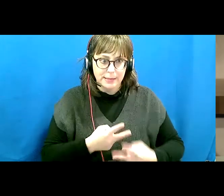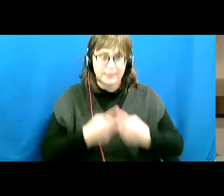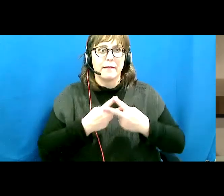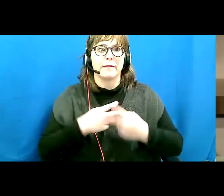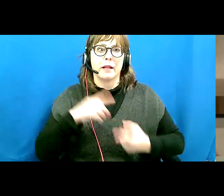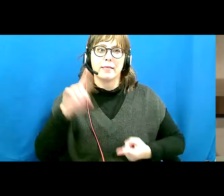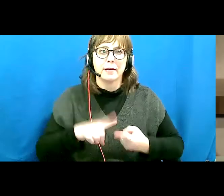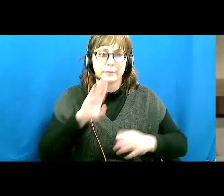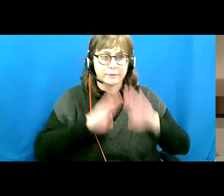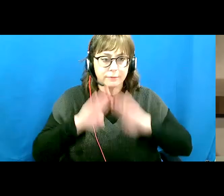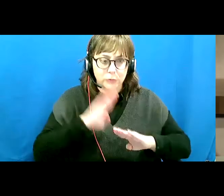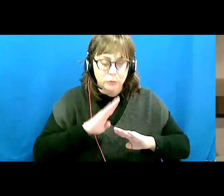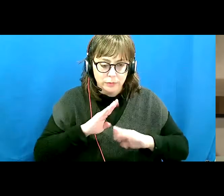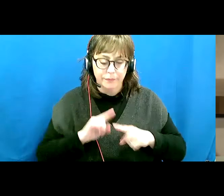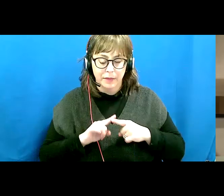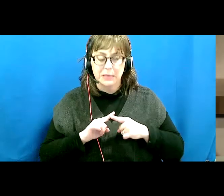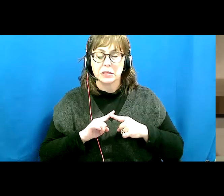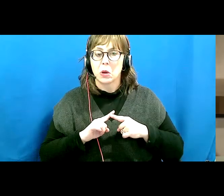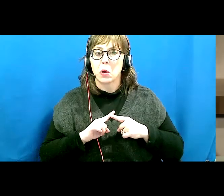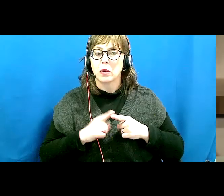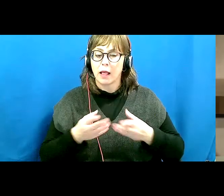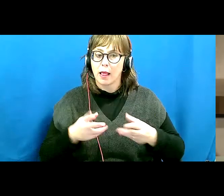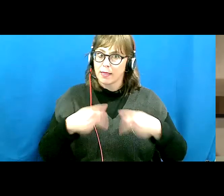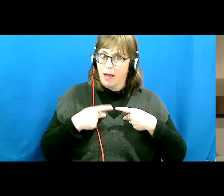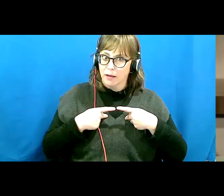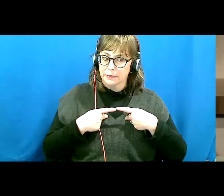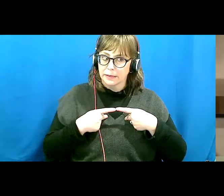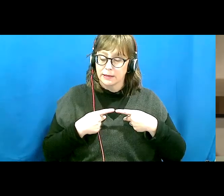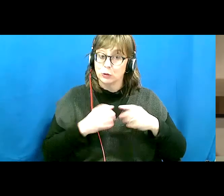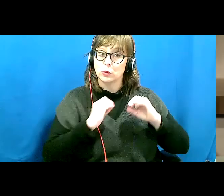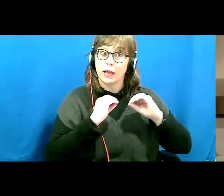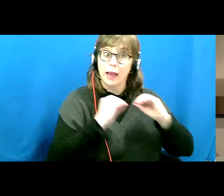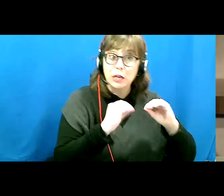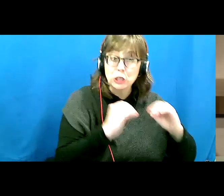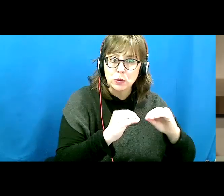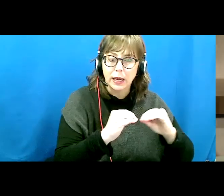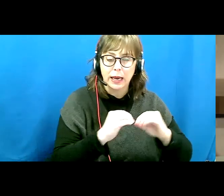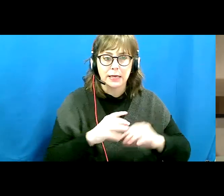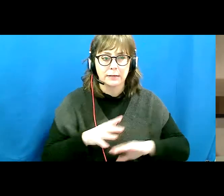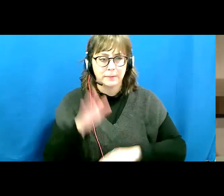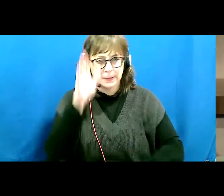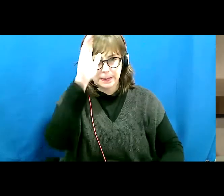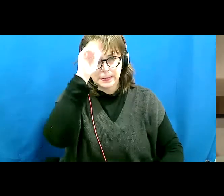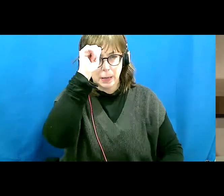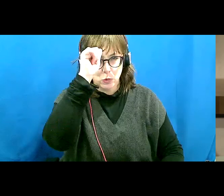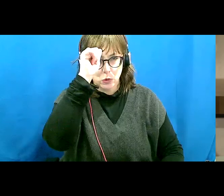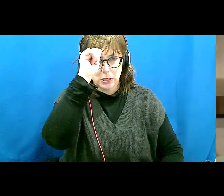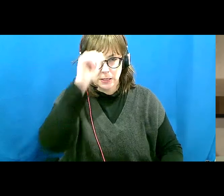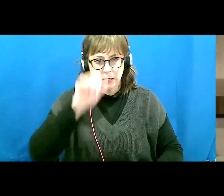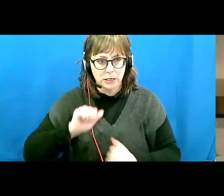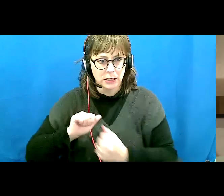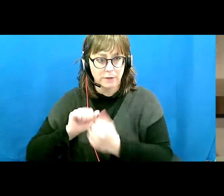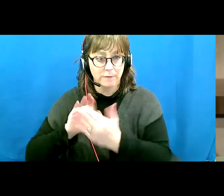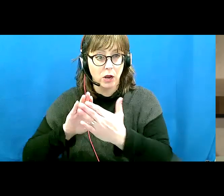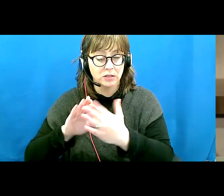allows me the ability to decide when I should educate, dig in, confront, or when I should let it go and ignore.